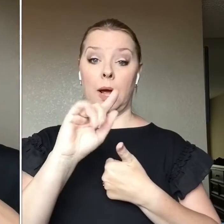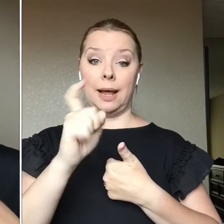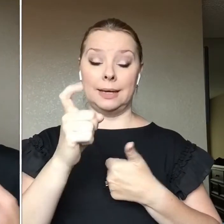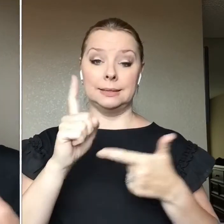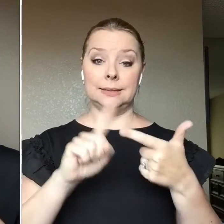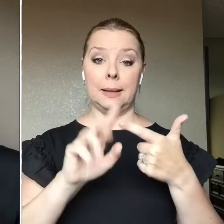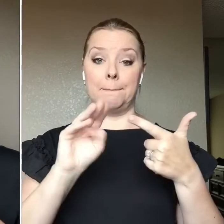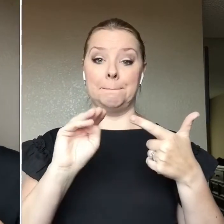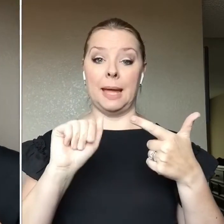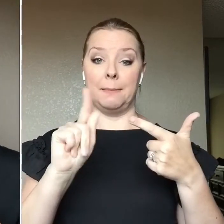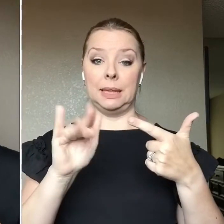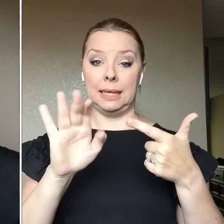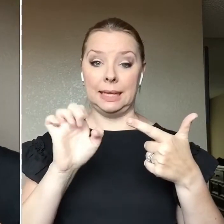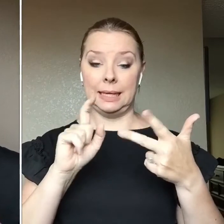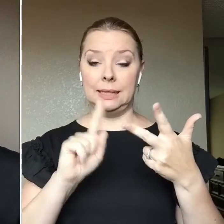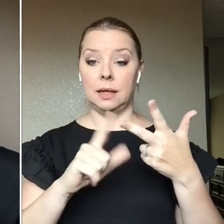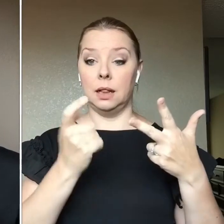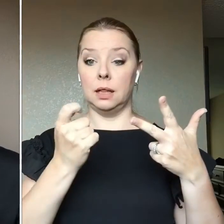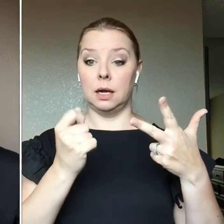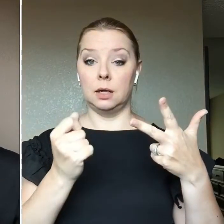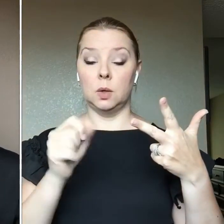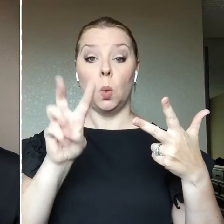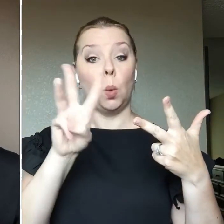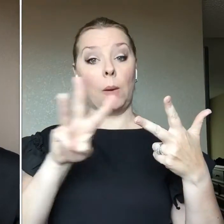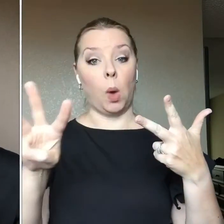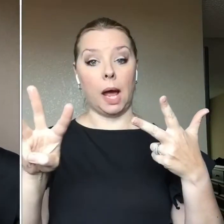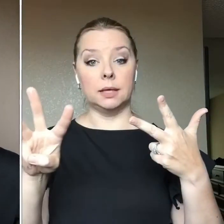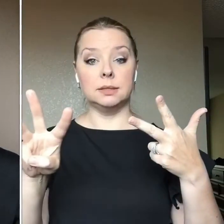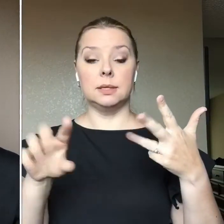A little bit of Wet n' Wild And a little bit of